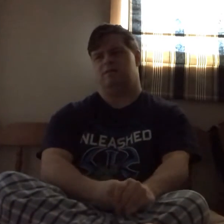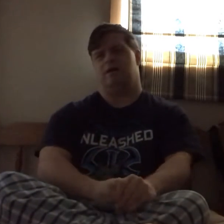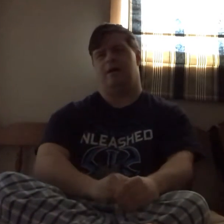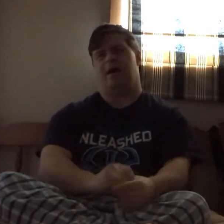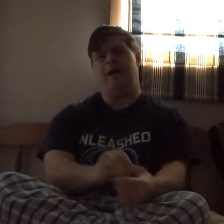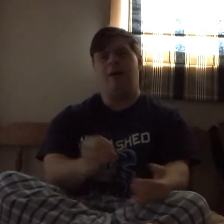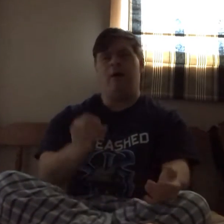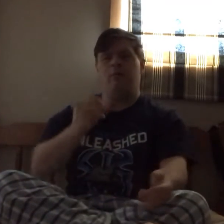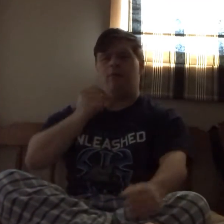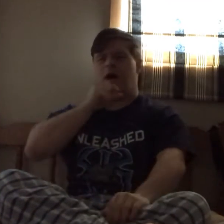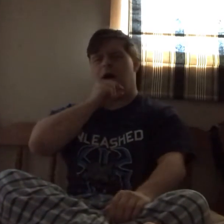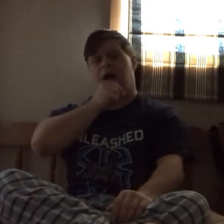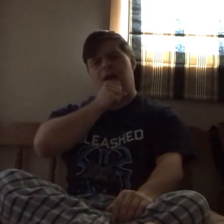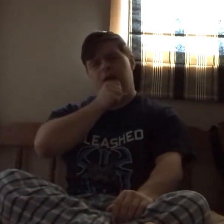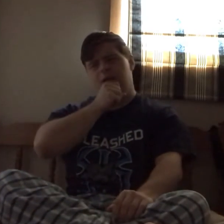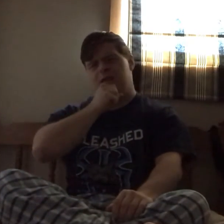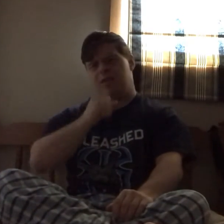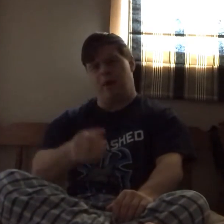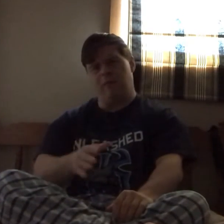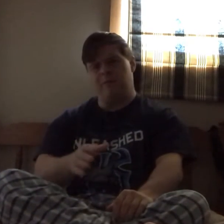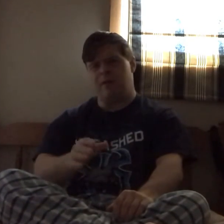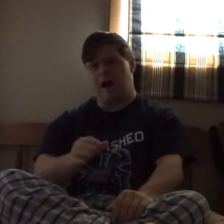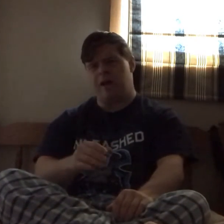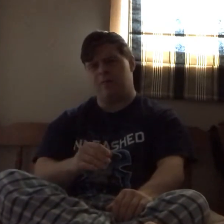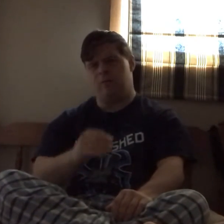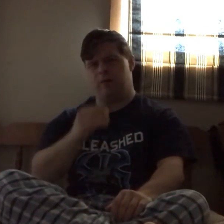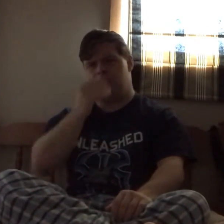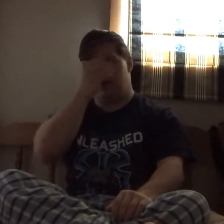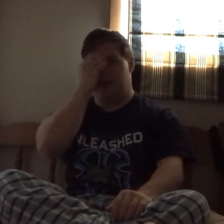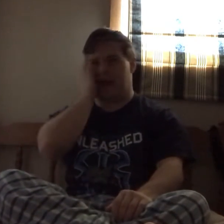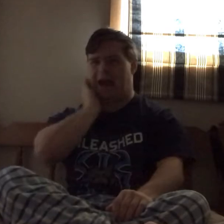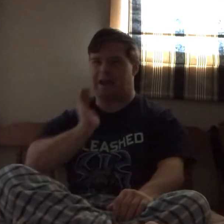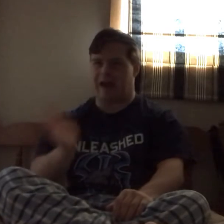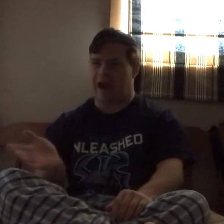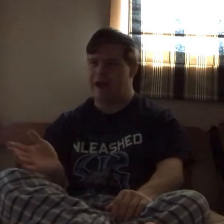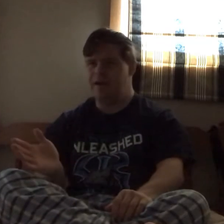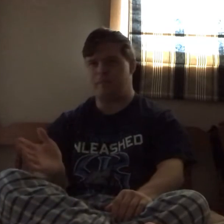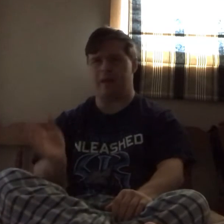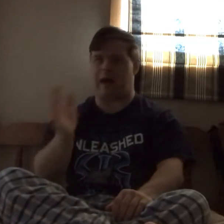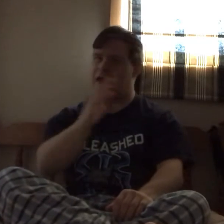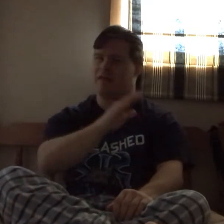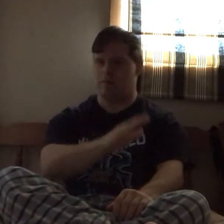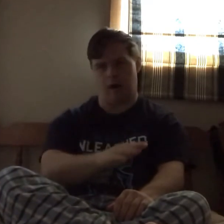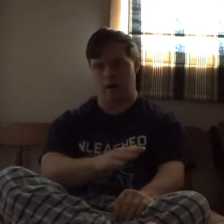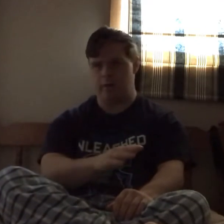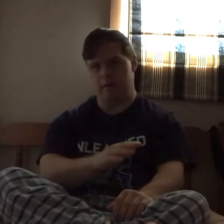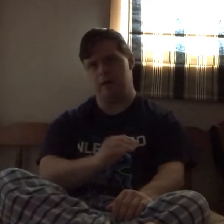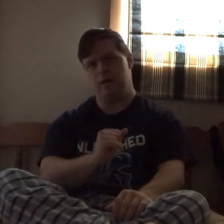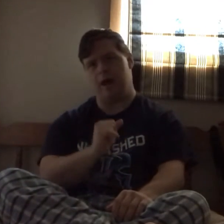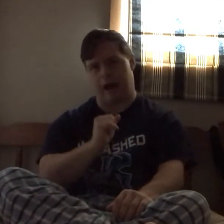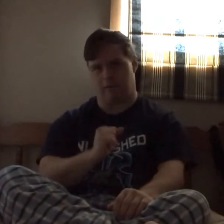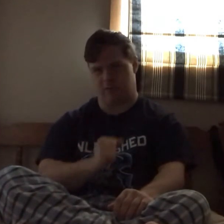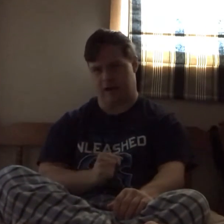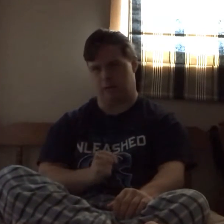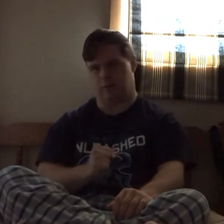I know some of you guys would put in a K, but that is not our channel.